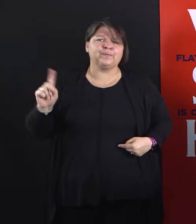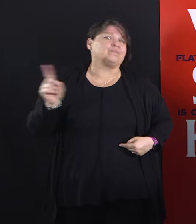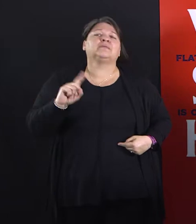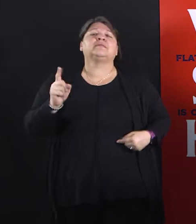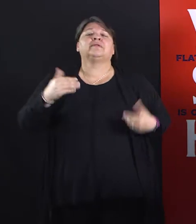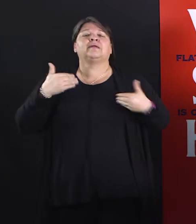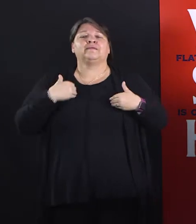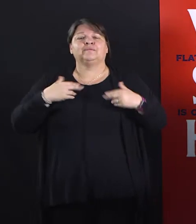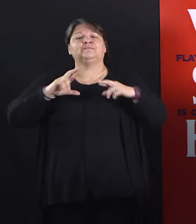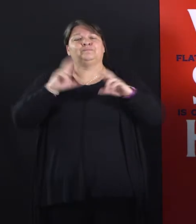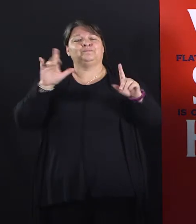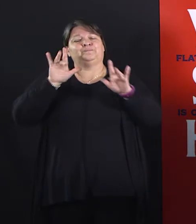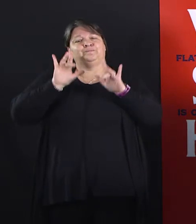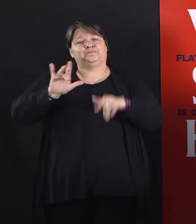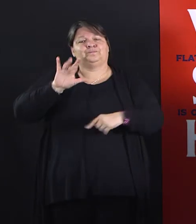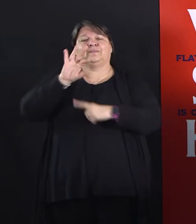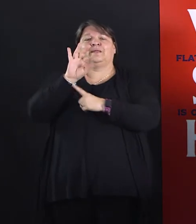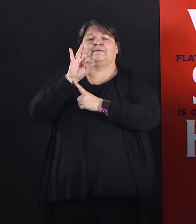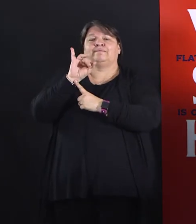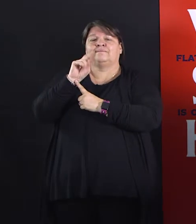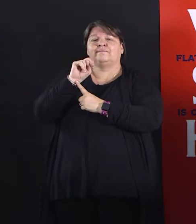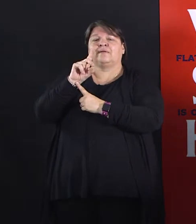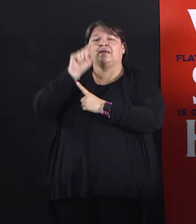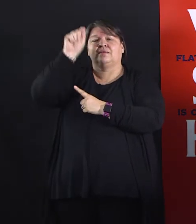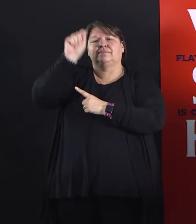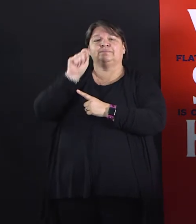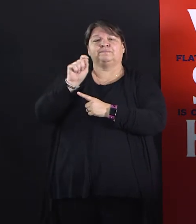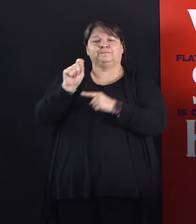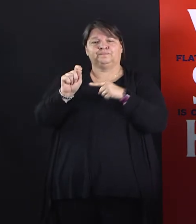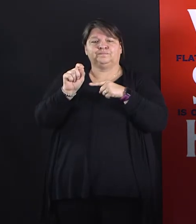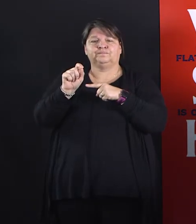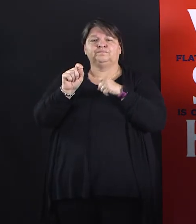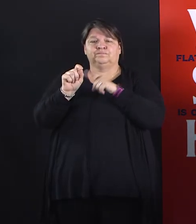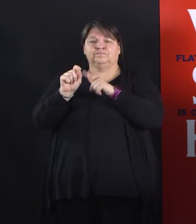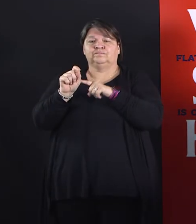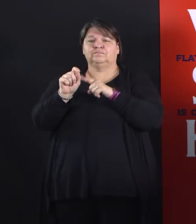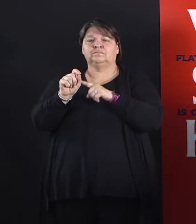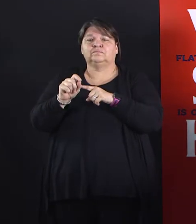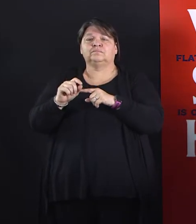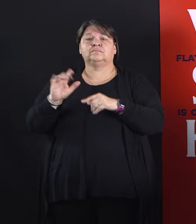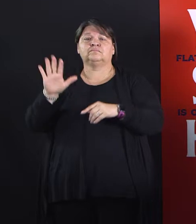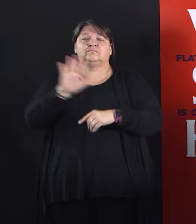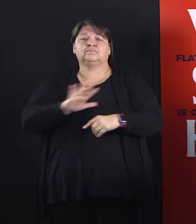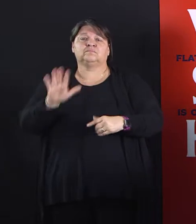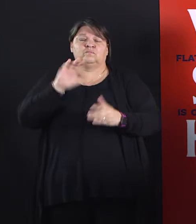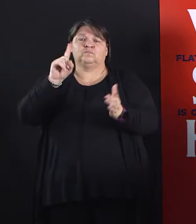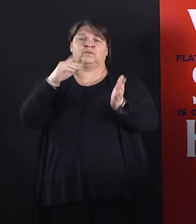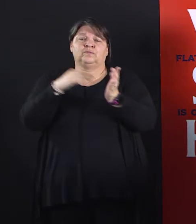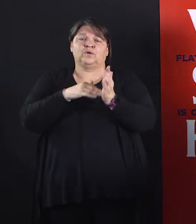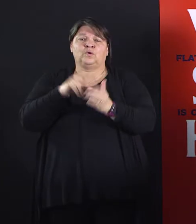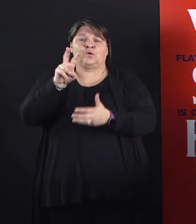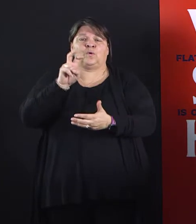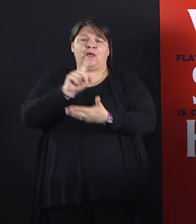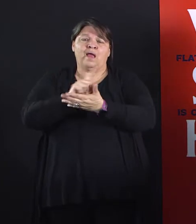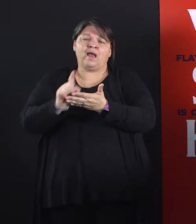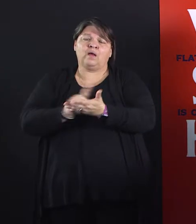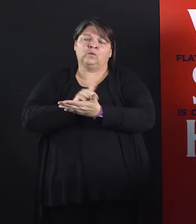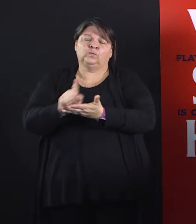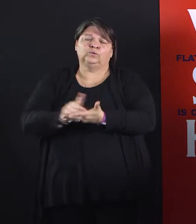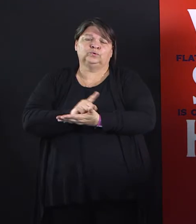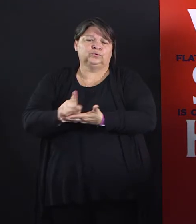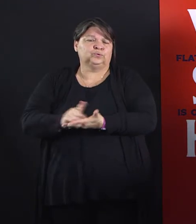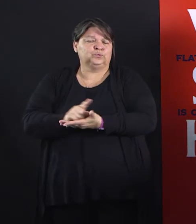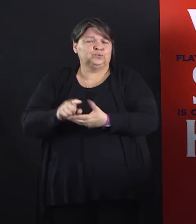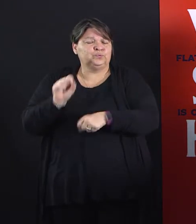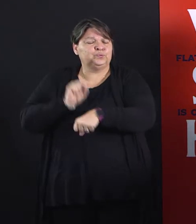gone into this. 1,200 hours, Kara, correct? Absolutely. Kara's nodding her head over there. And how about that? They got the program up and